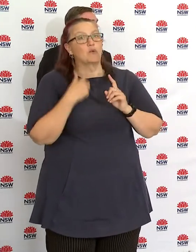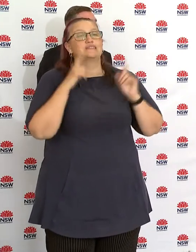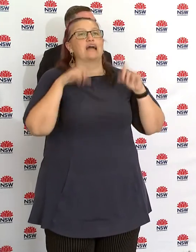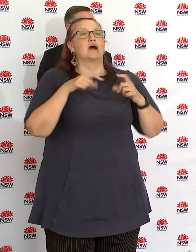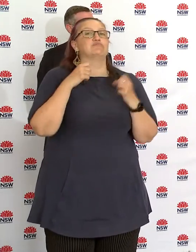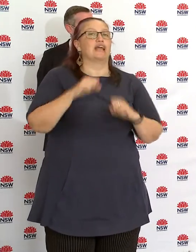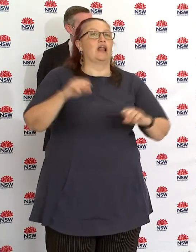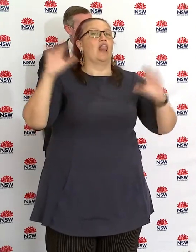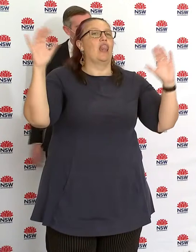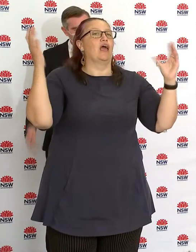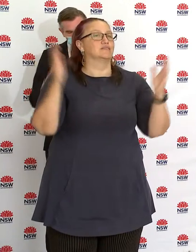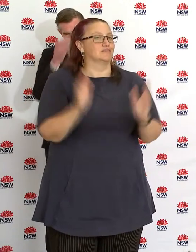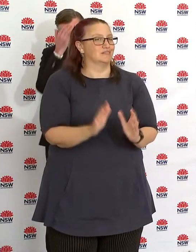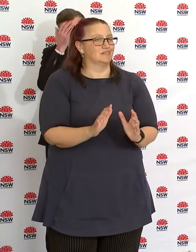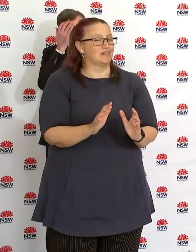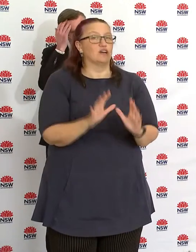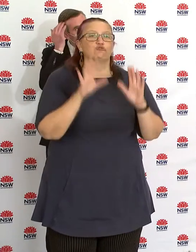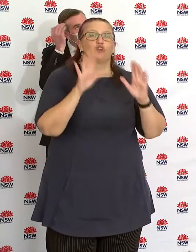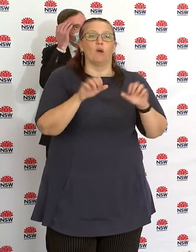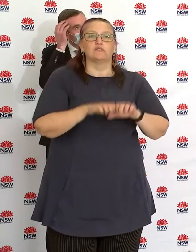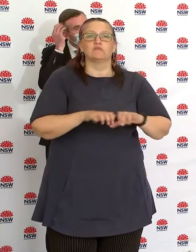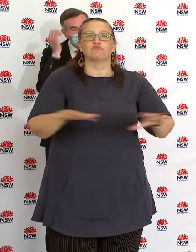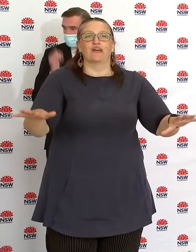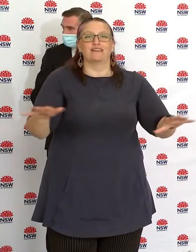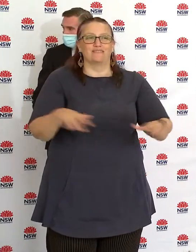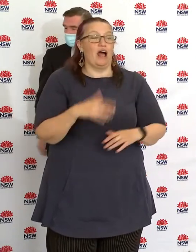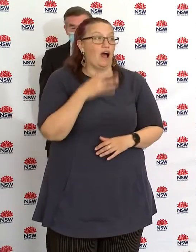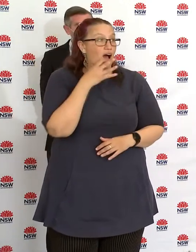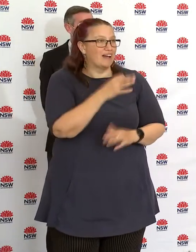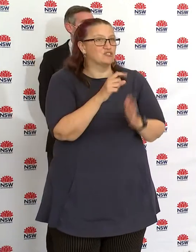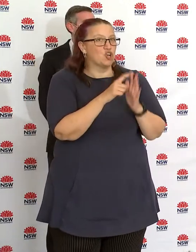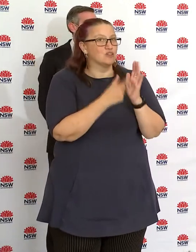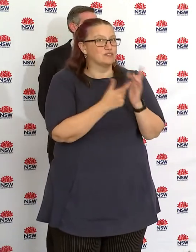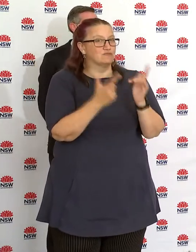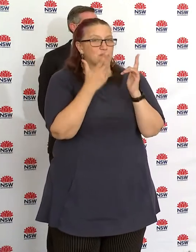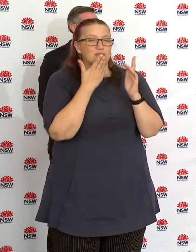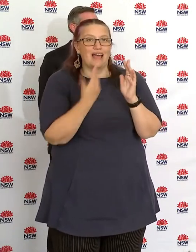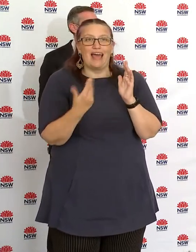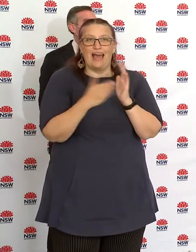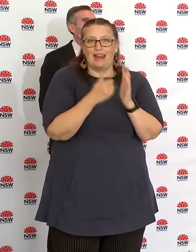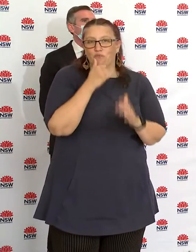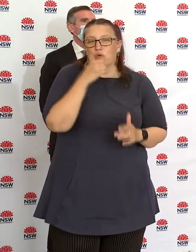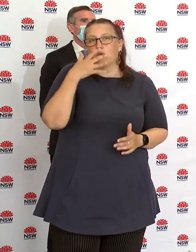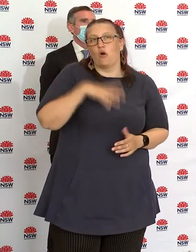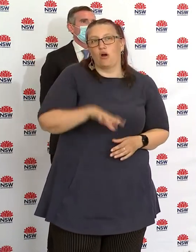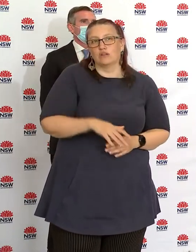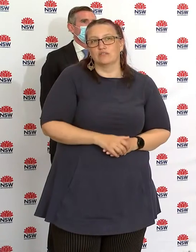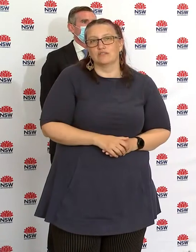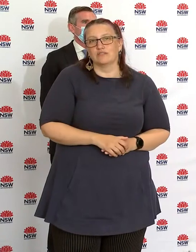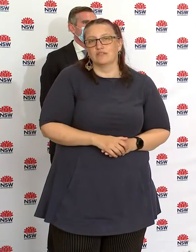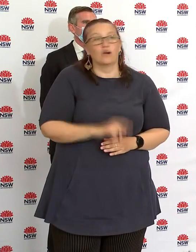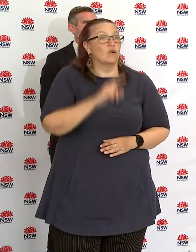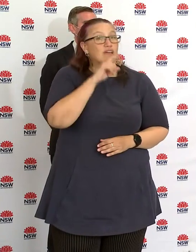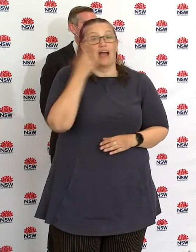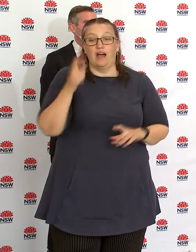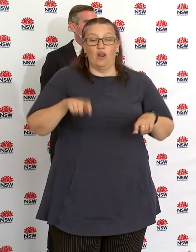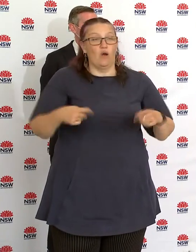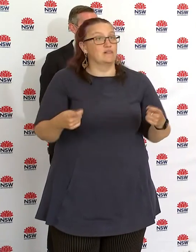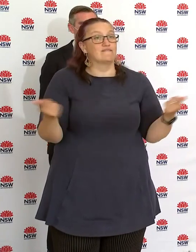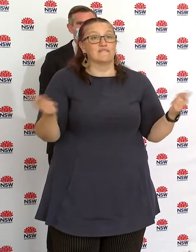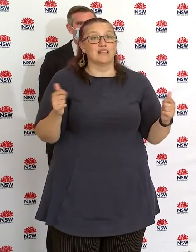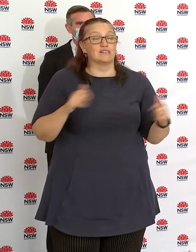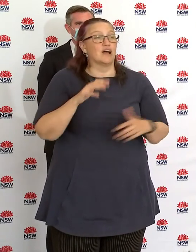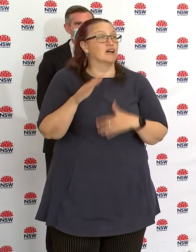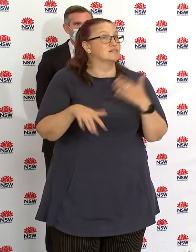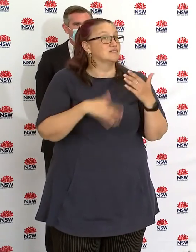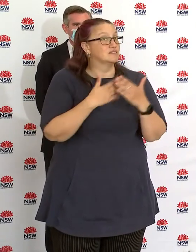in the community remains the goal. And if Dr Chant wants to add to that, I'll ask it a comment. We have to, because we can't open up and live freely, unless